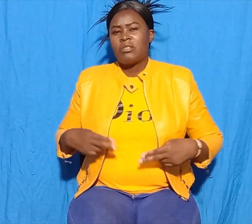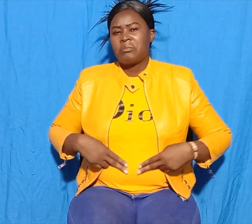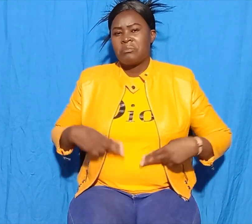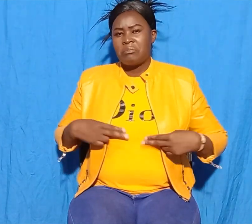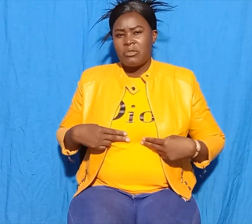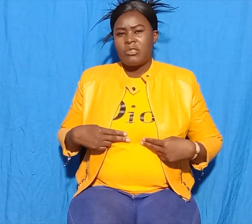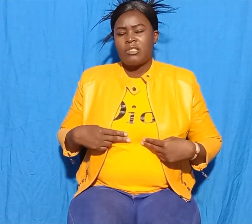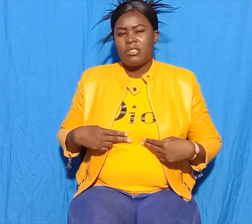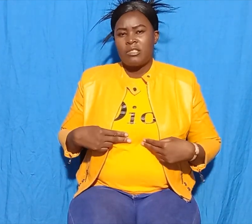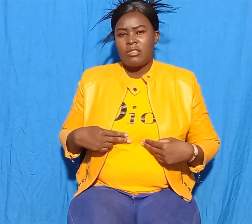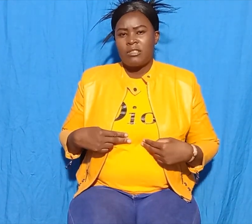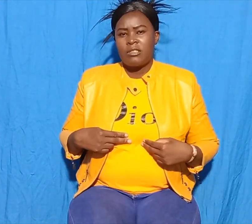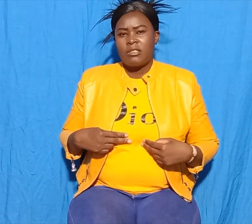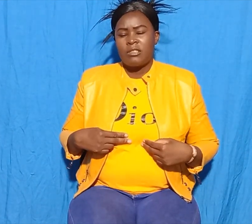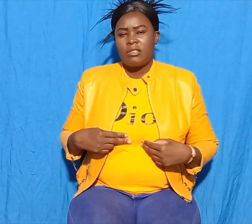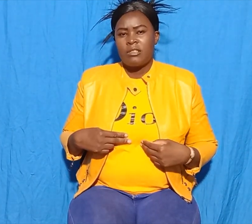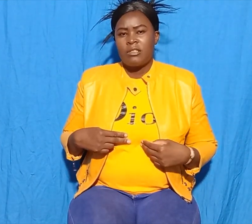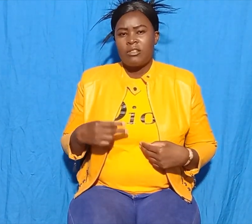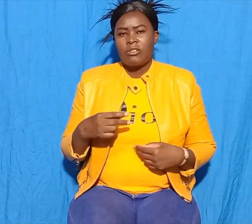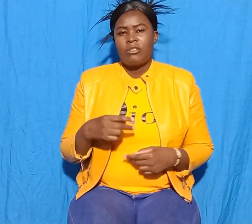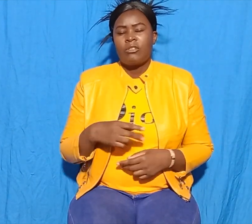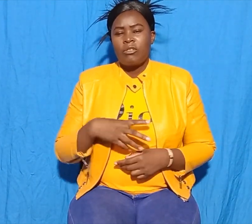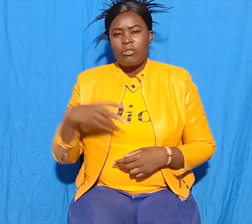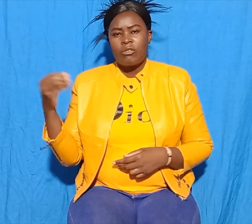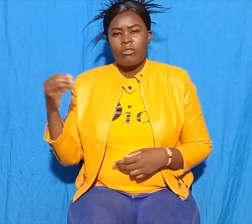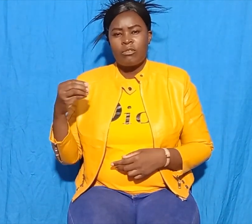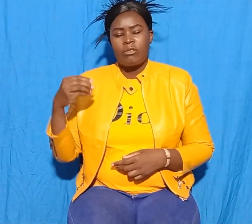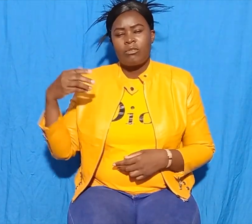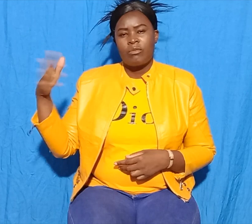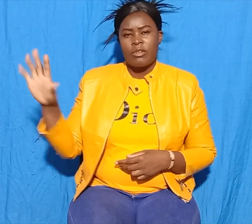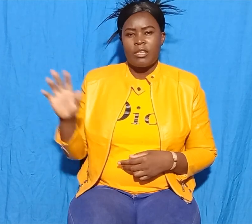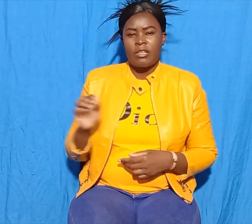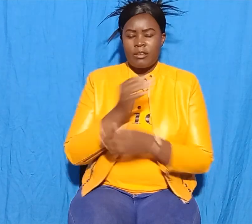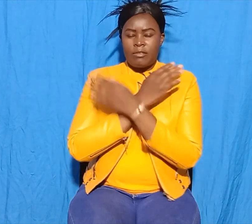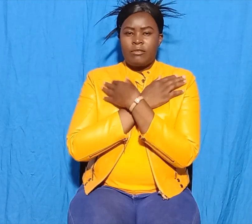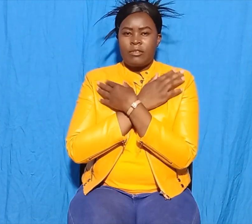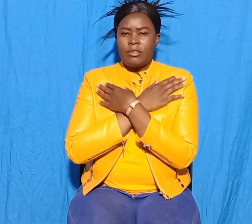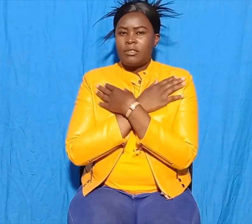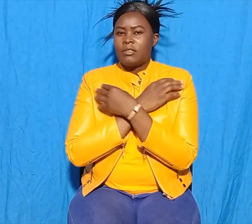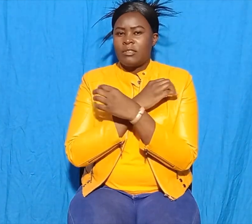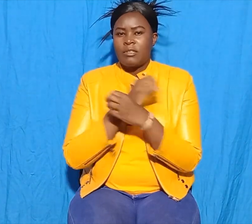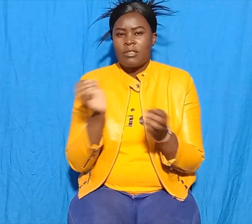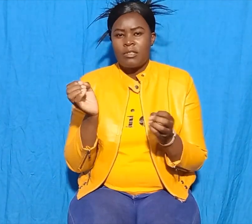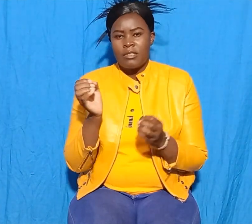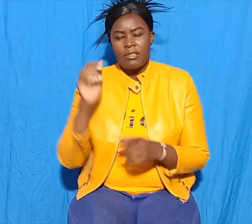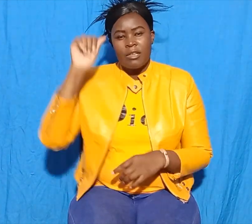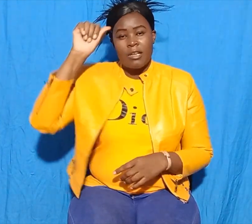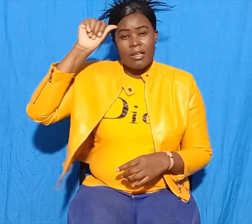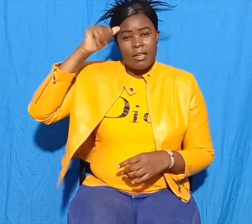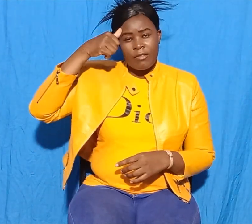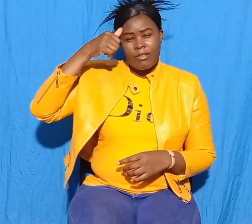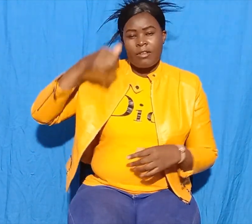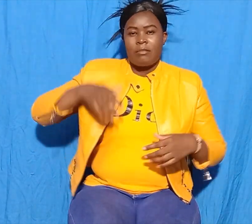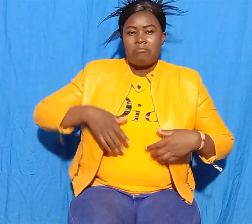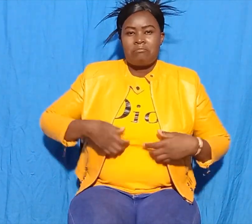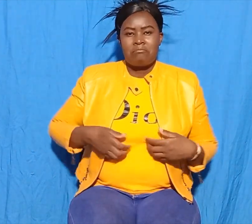We are not fed still. Not him. And it is what the lion monkey grew up. your heart.